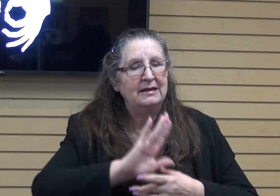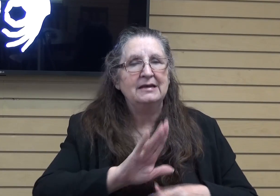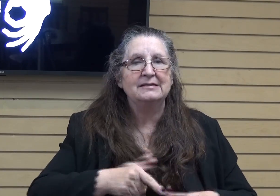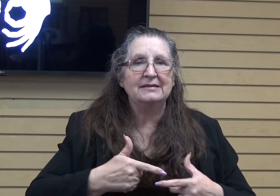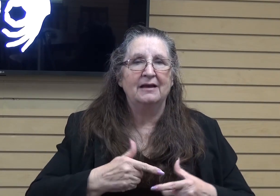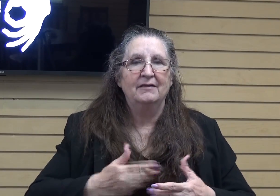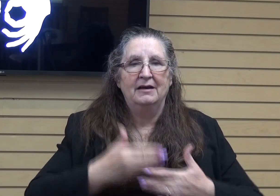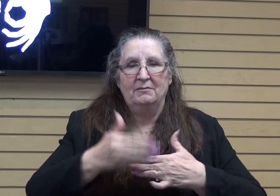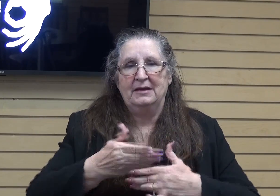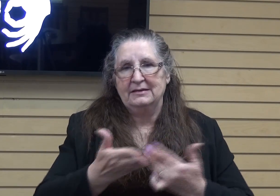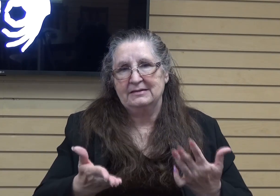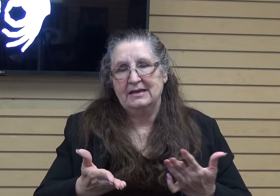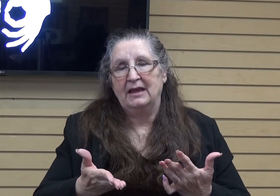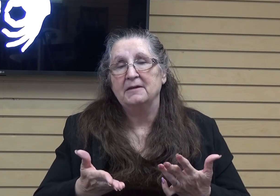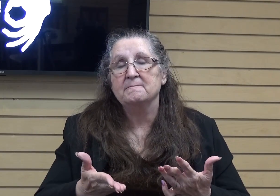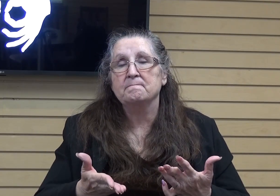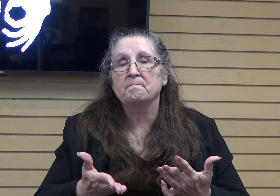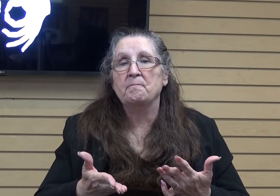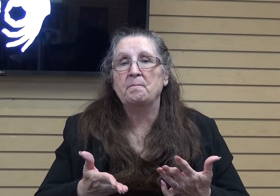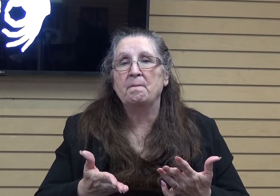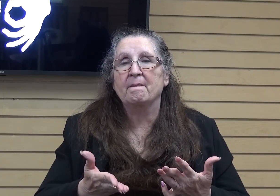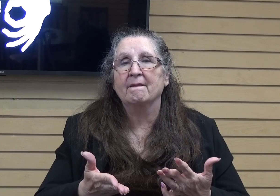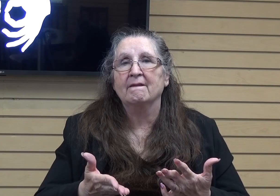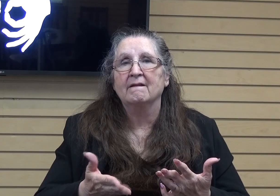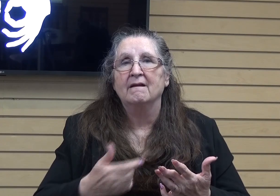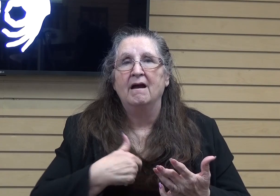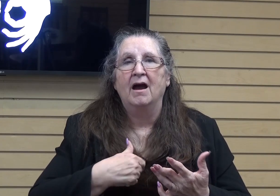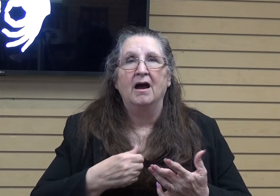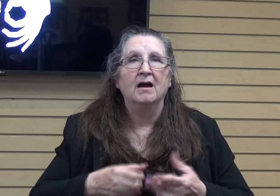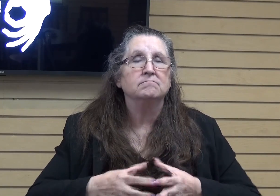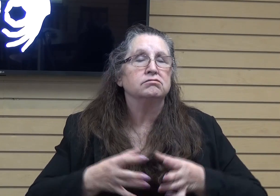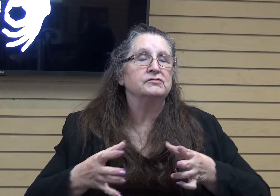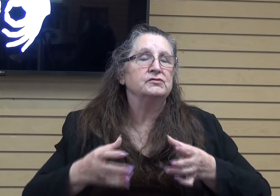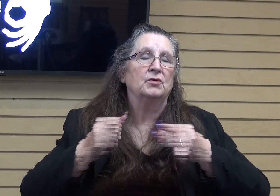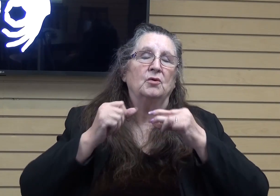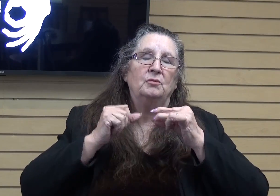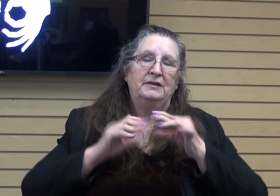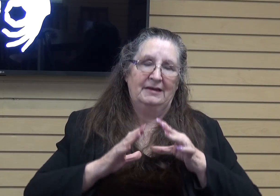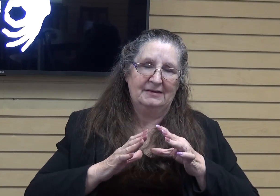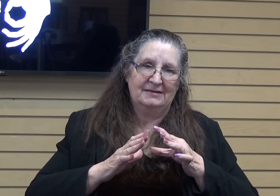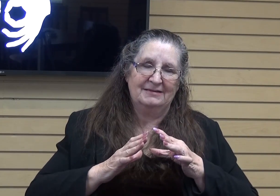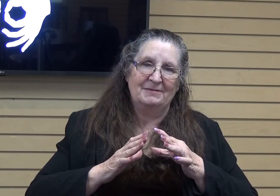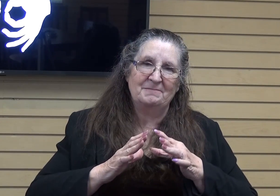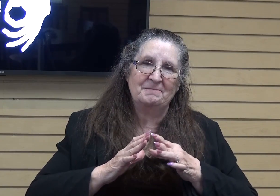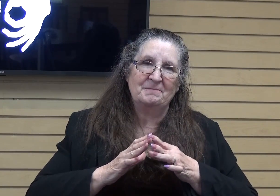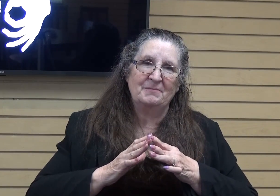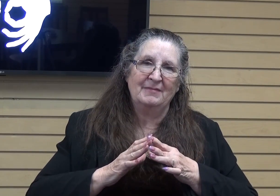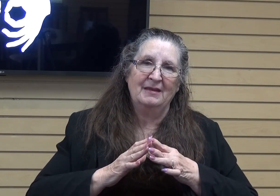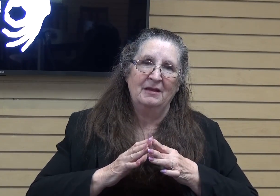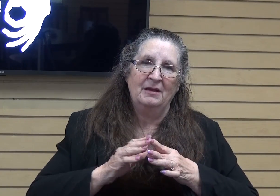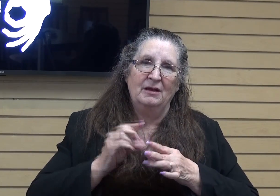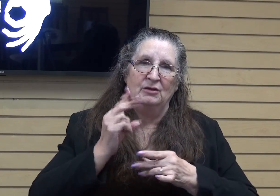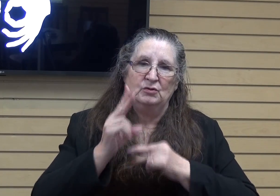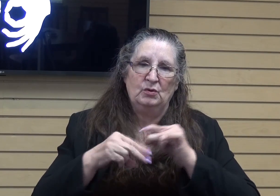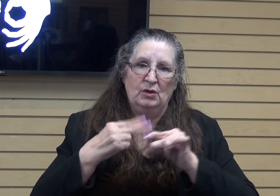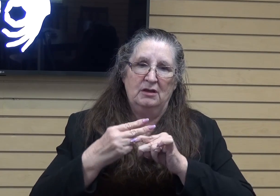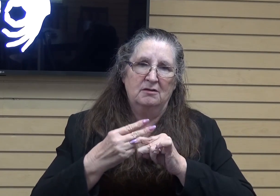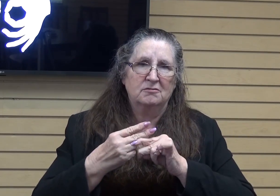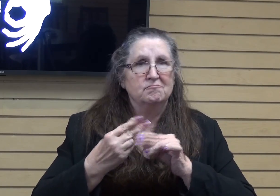thing that I just, I'm so blessed with is a couple years ago, maybe five or six years,